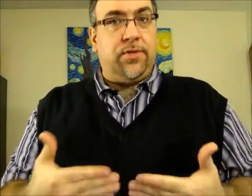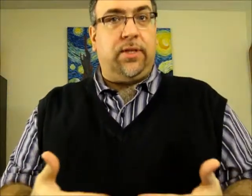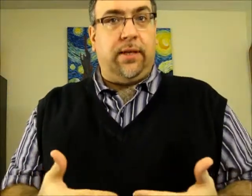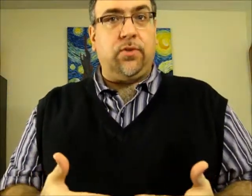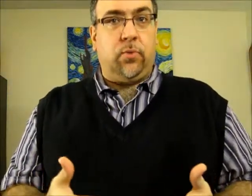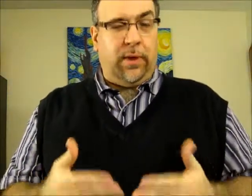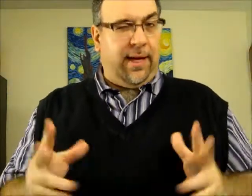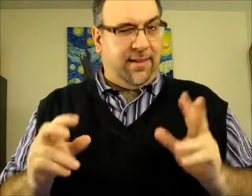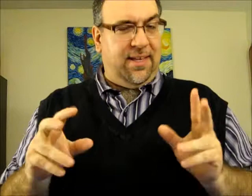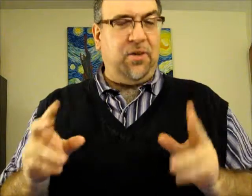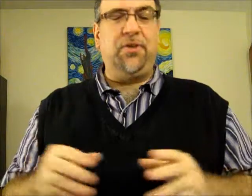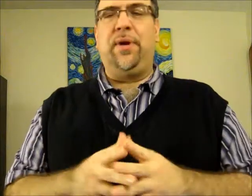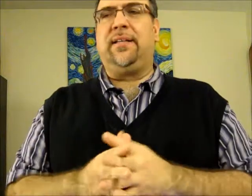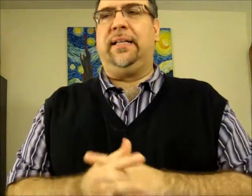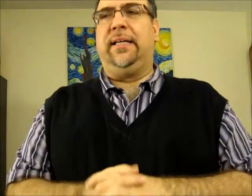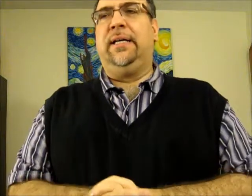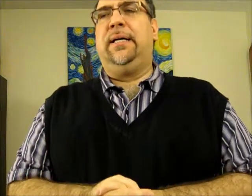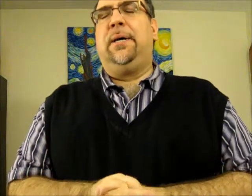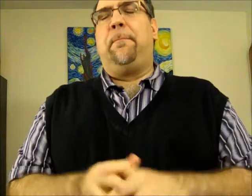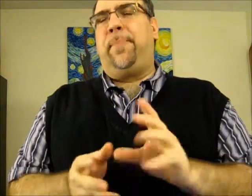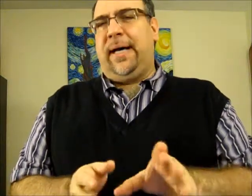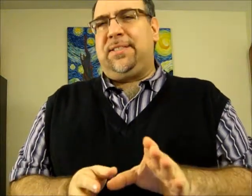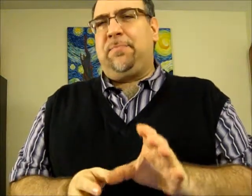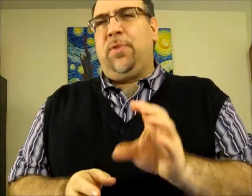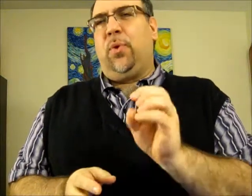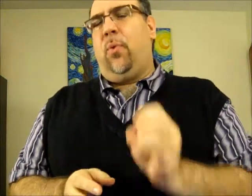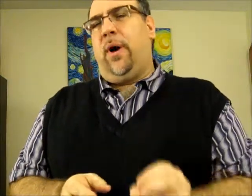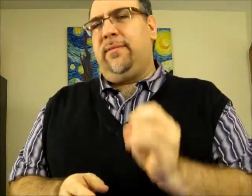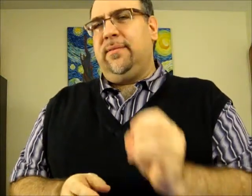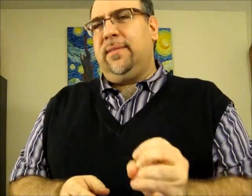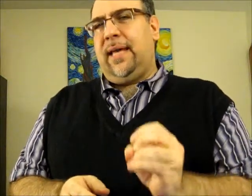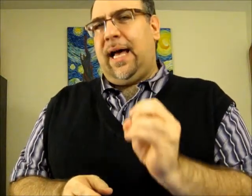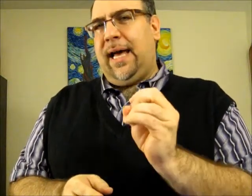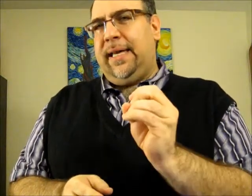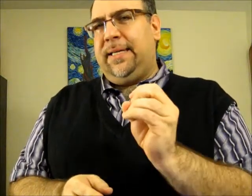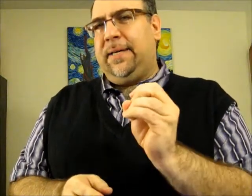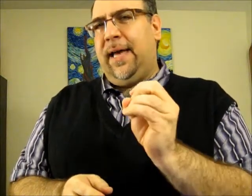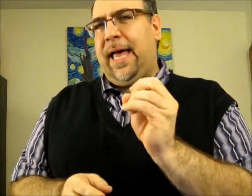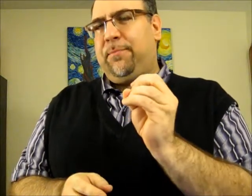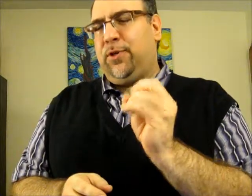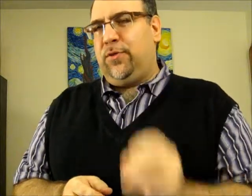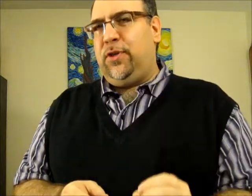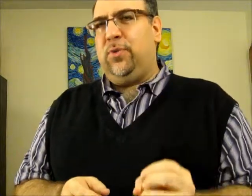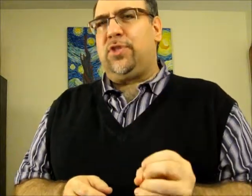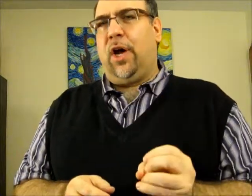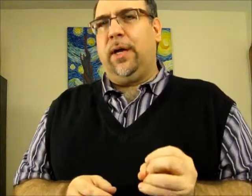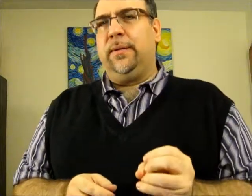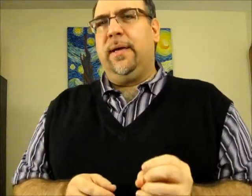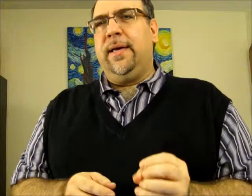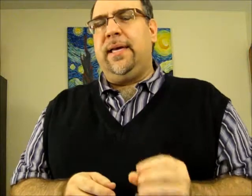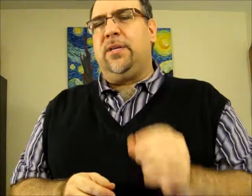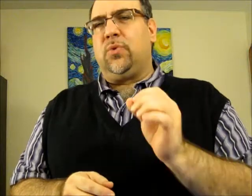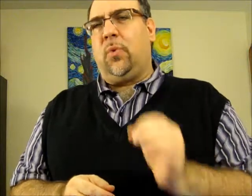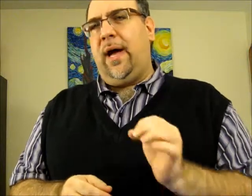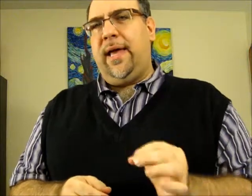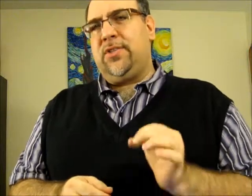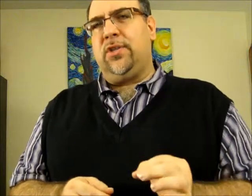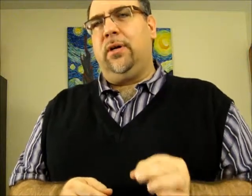things when I think are correctly. But the one that I am confused on is YSL